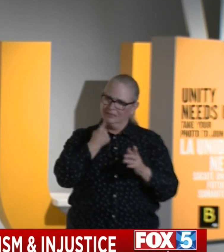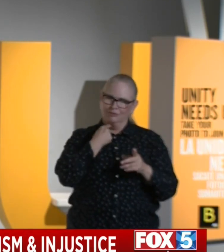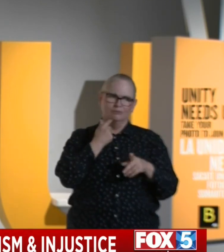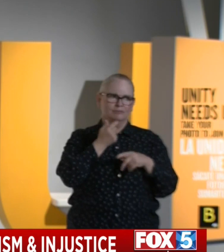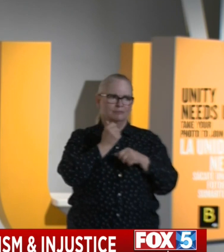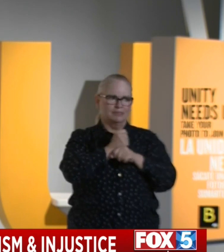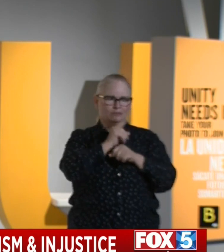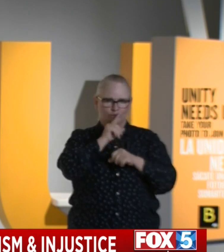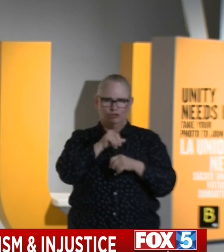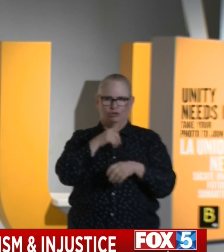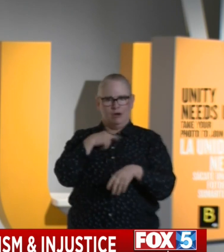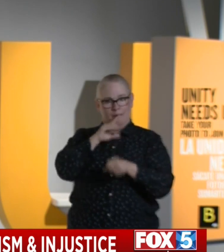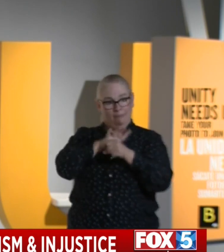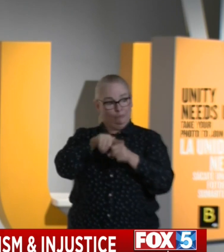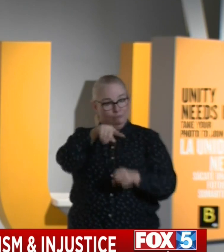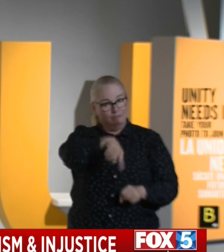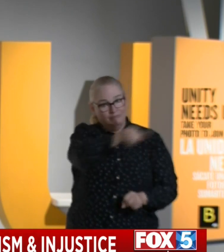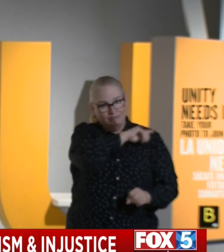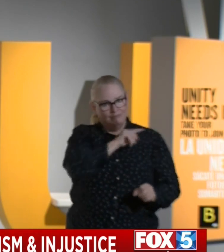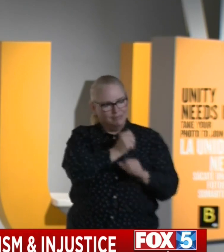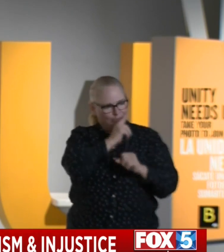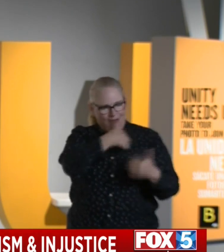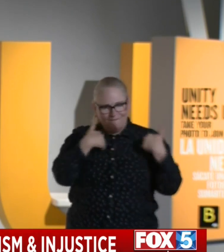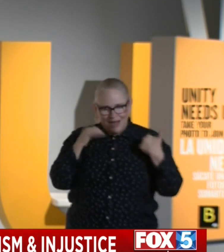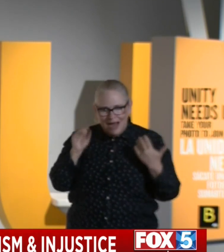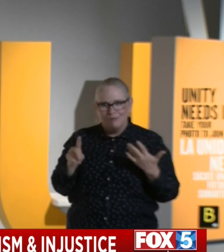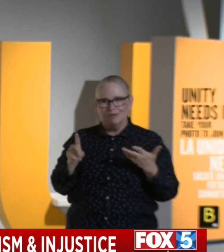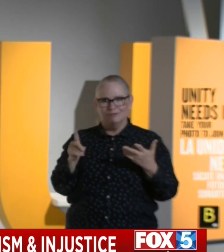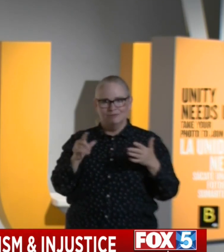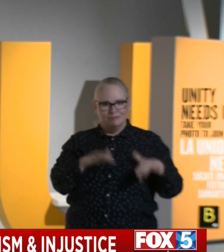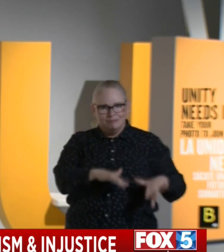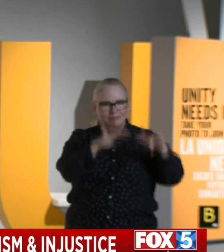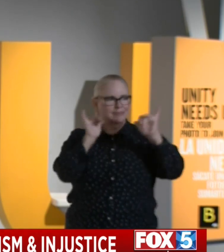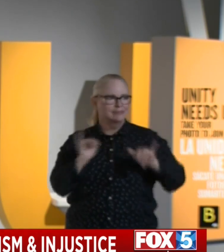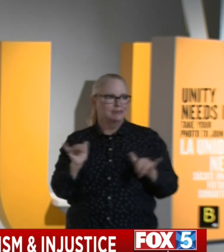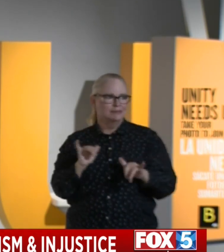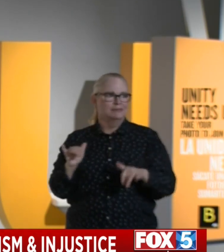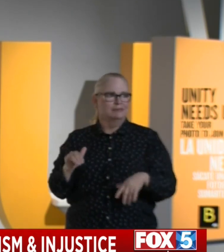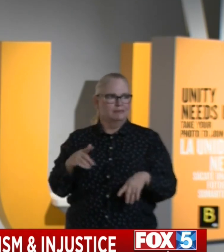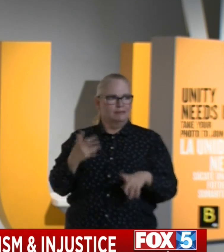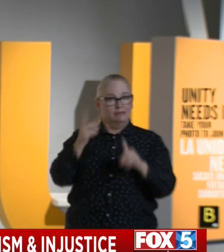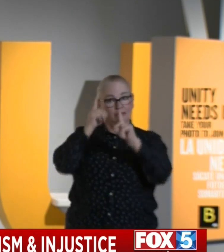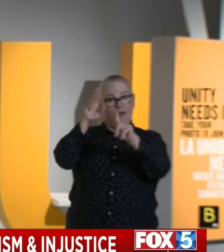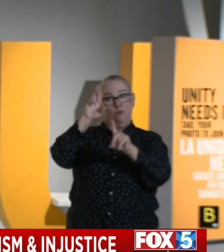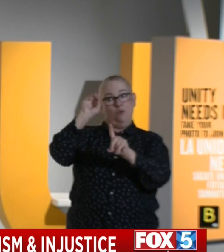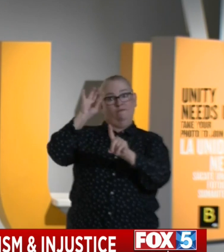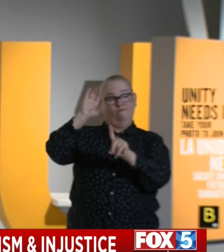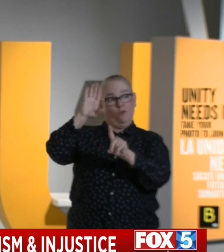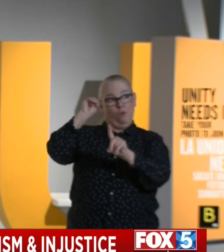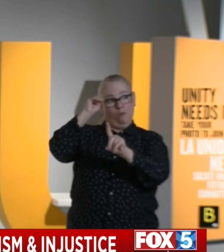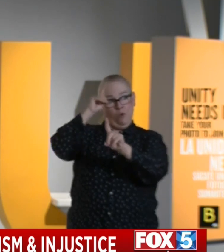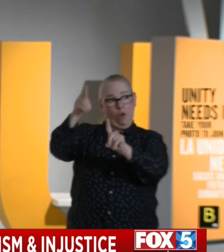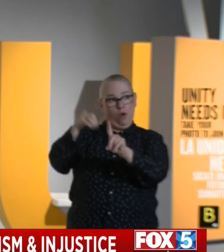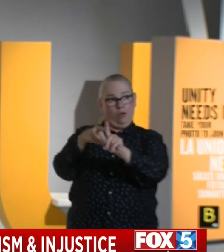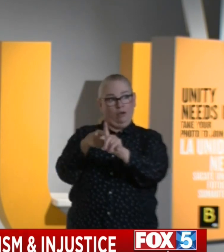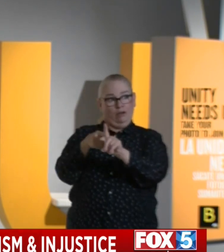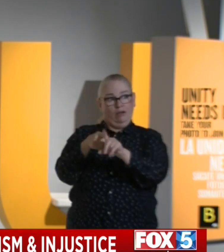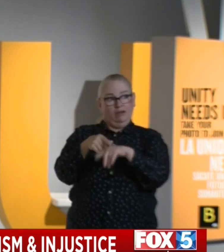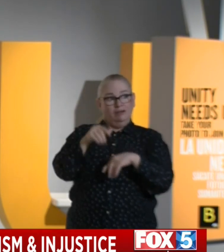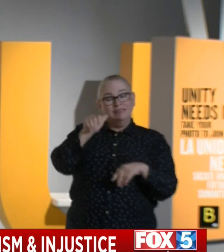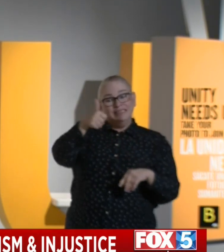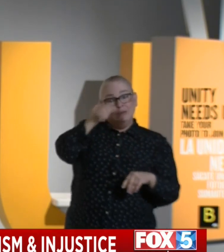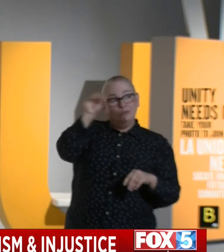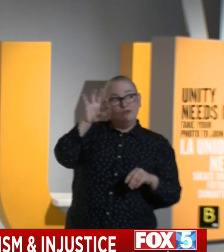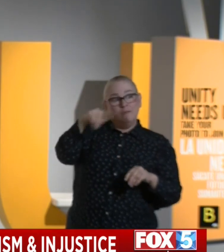that cause. Education reform. My gosh, 10% of black students,